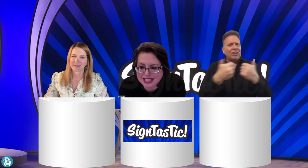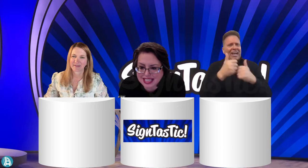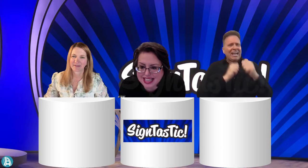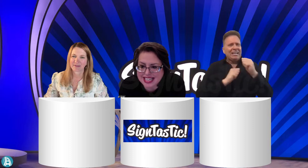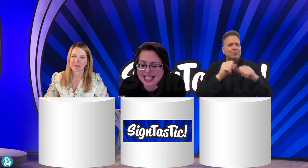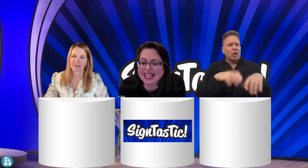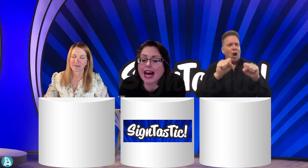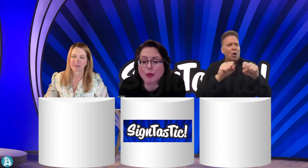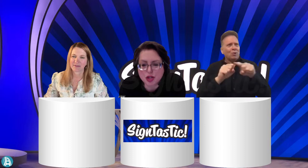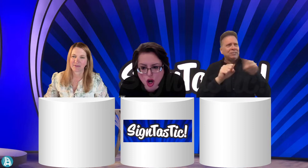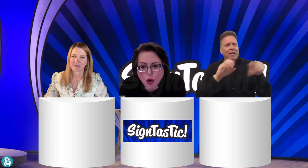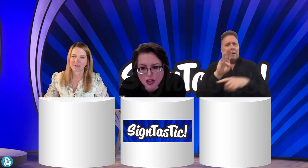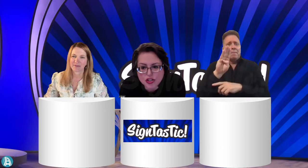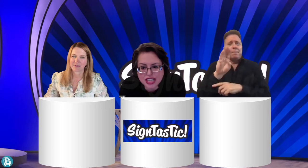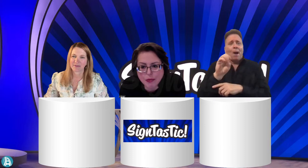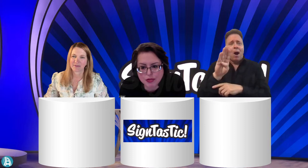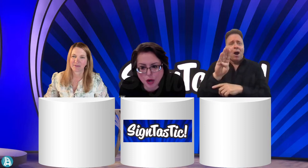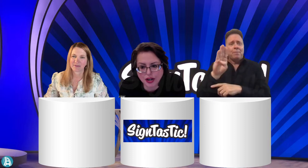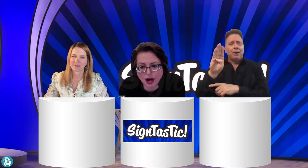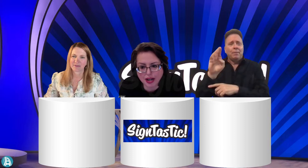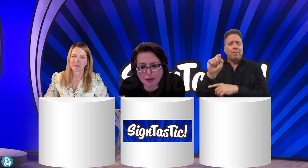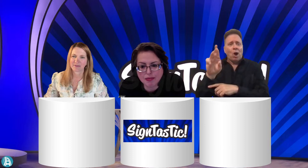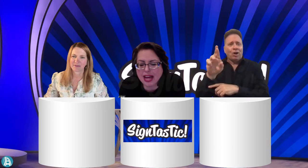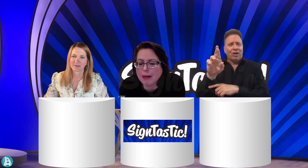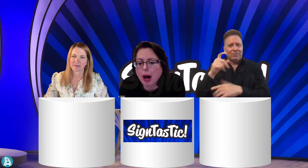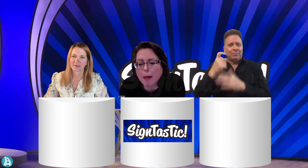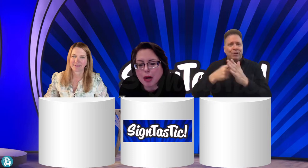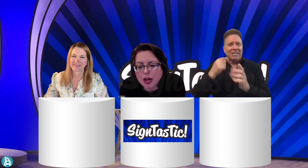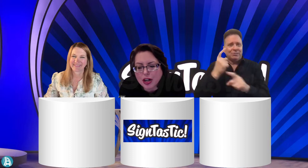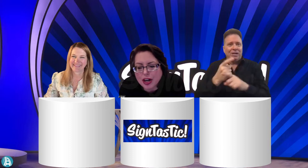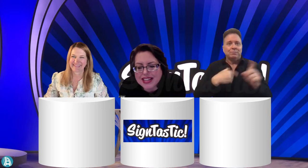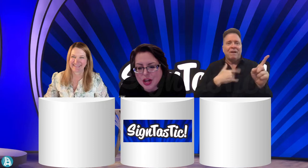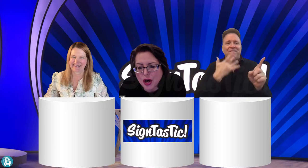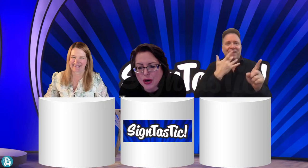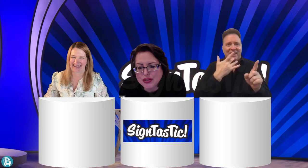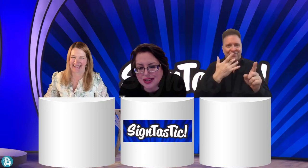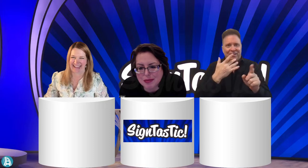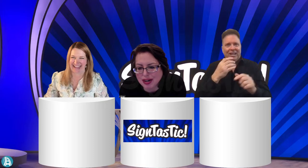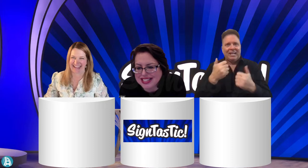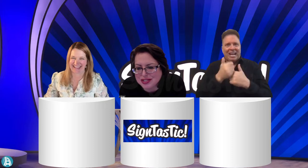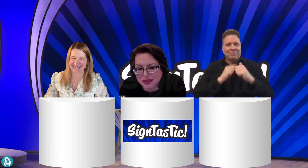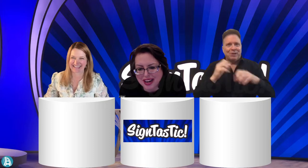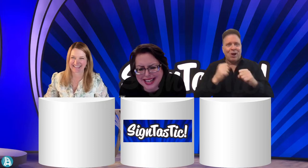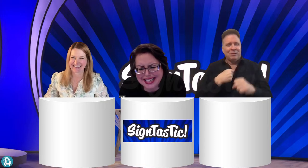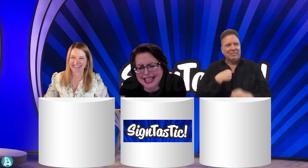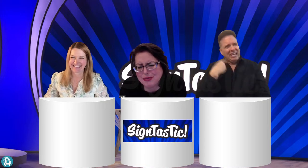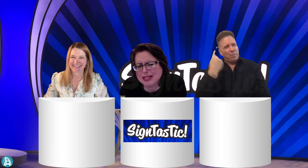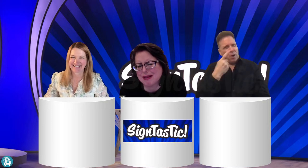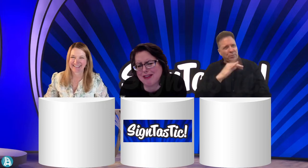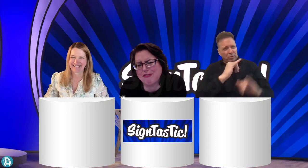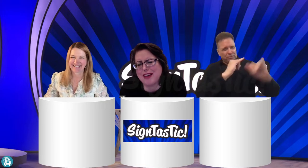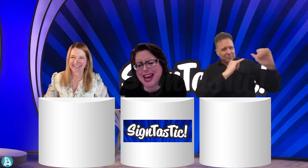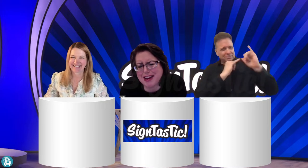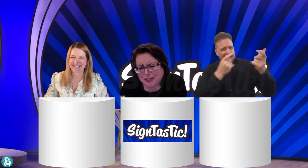see this and I would know, understand what was going on. Like Bob Barker as a host on The Price is Right. He was my favorite.